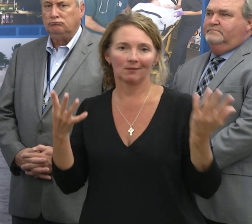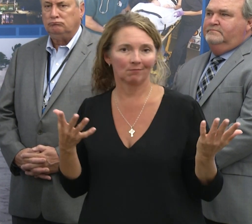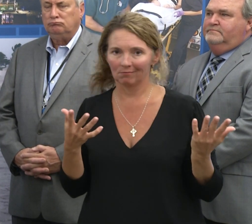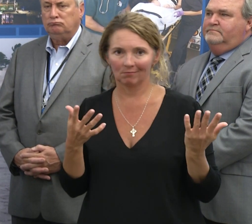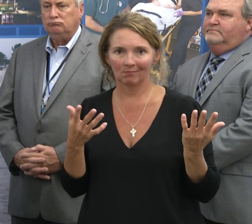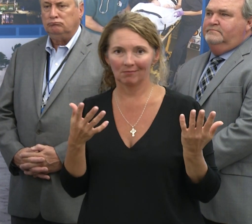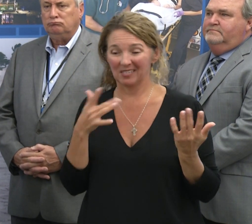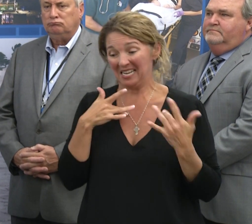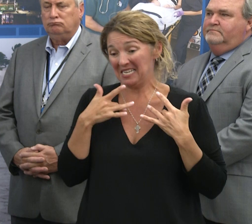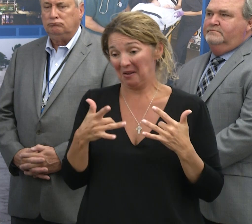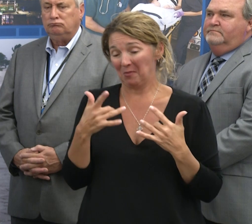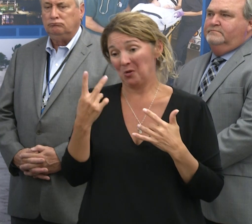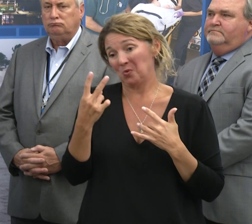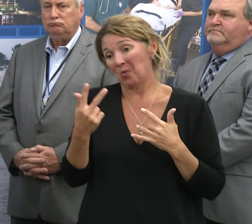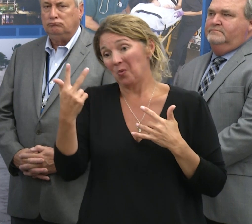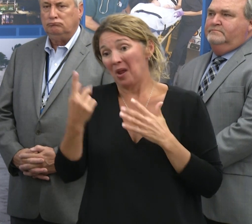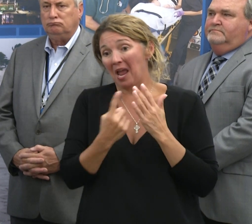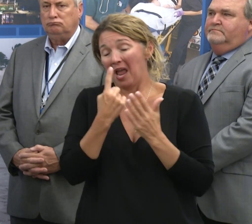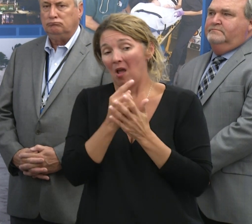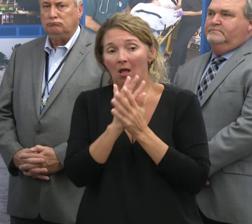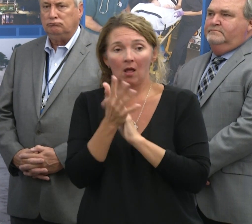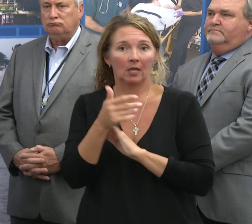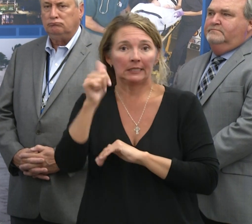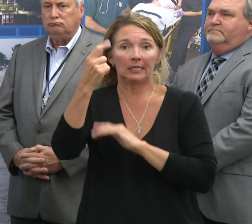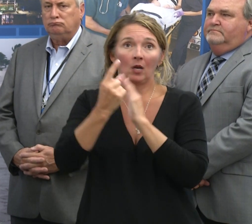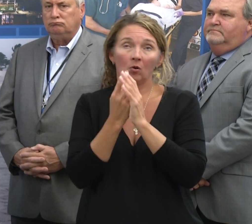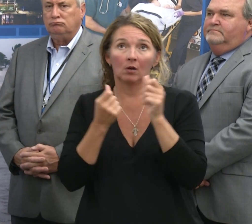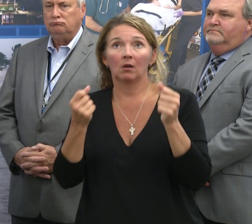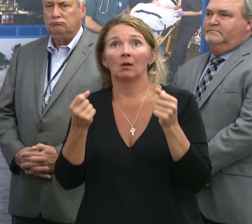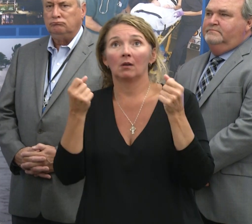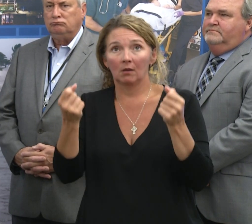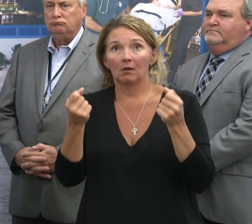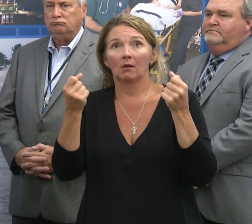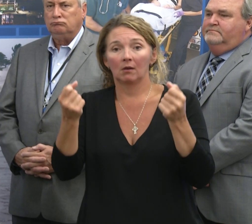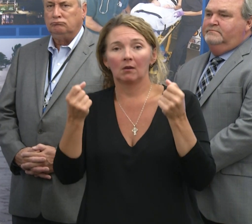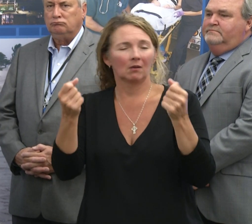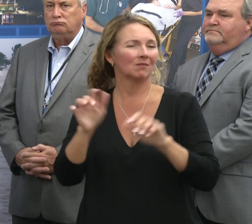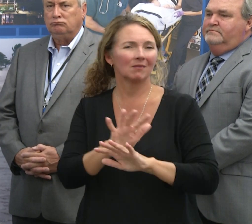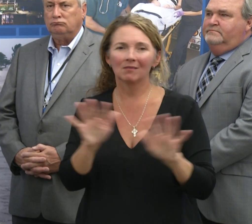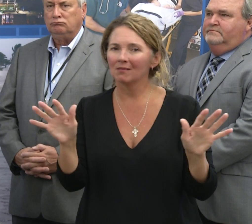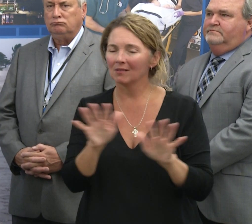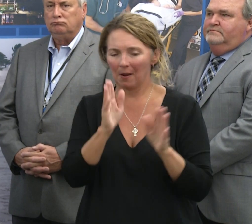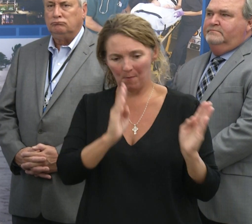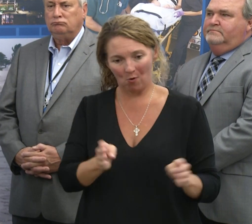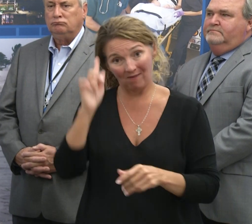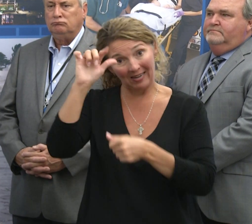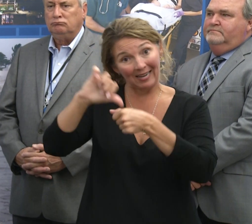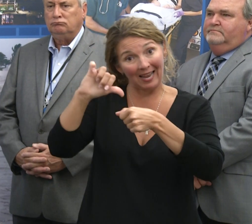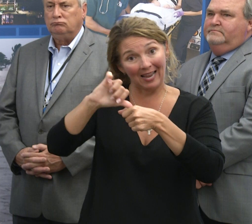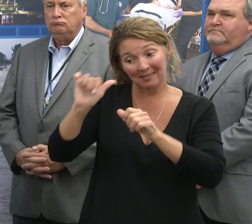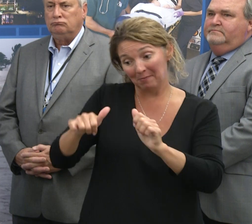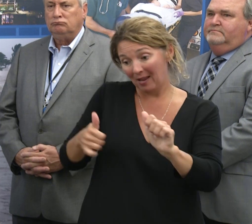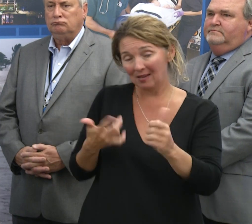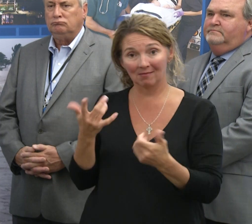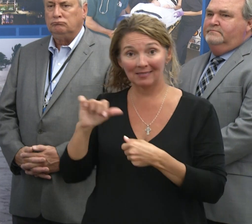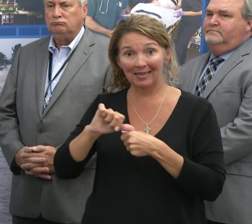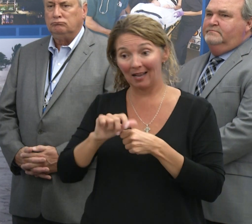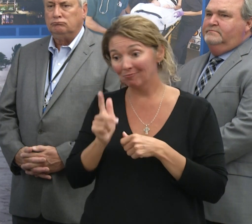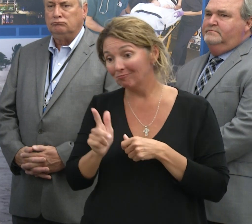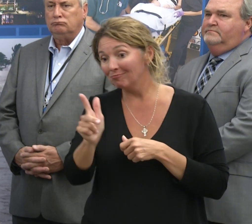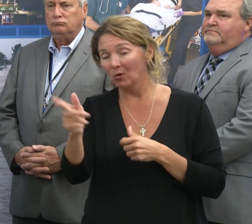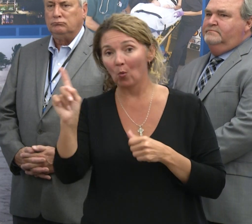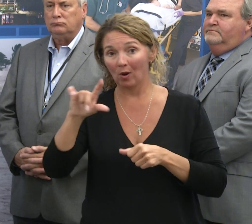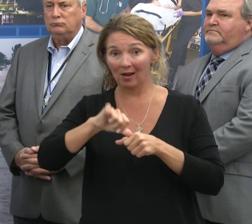will take what is normally a two or three hour journey and turn it into a 10 hour journey at best. Uh, you got to prepare for the gas, the needs for gasoline.